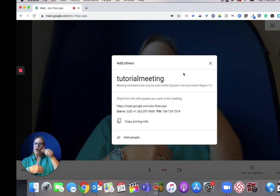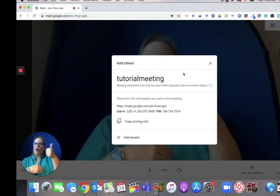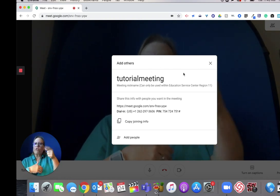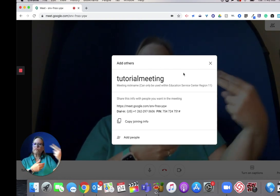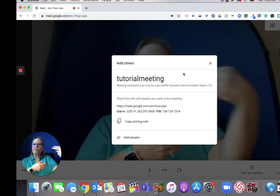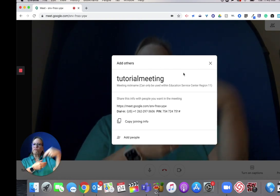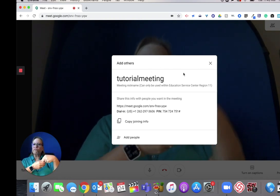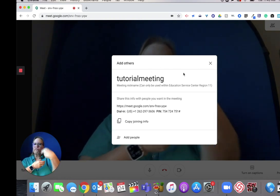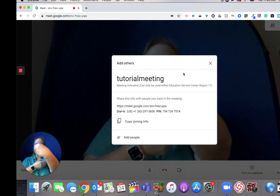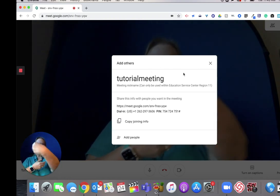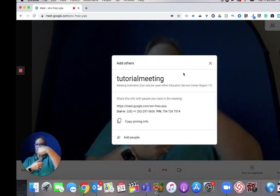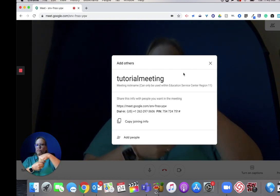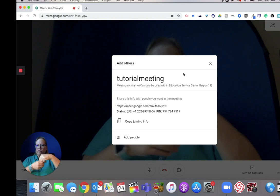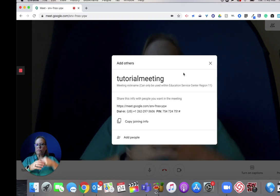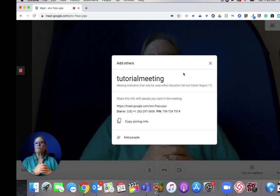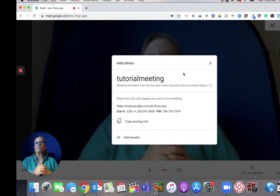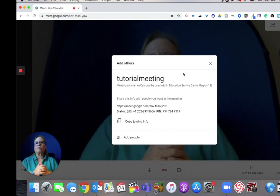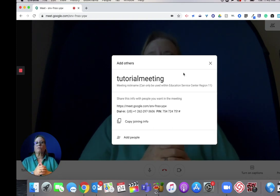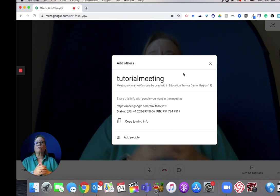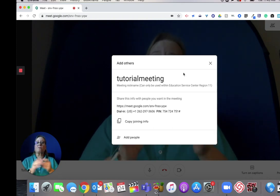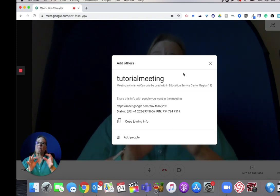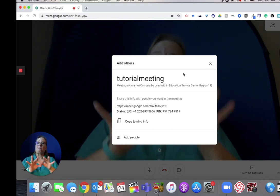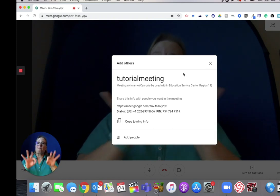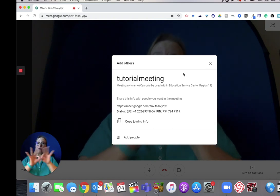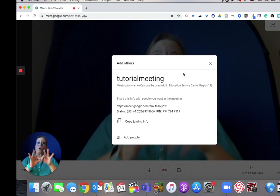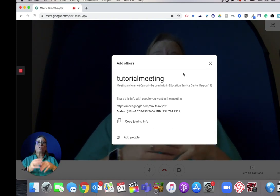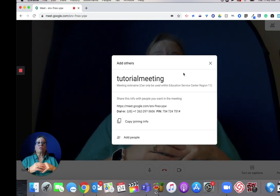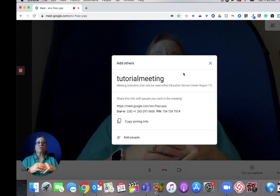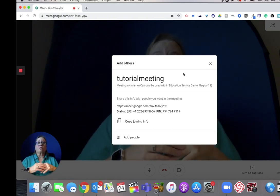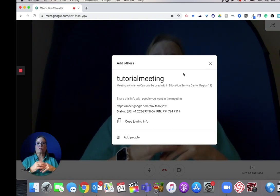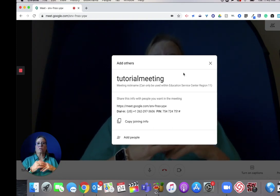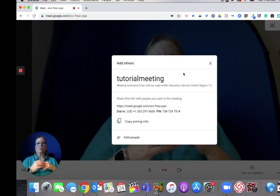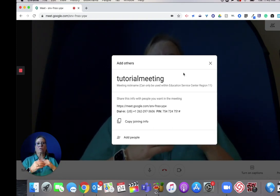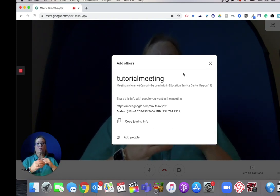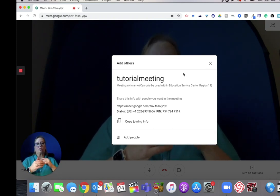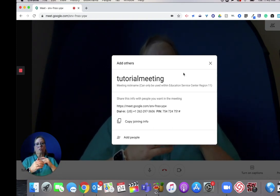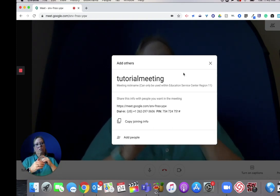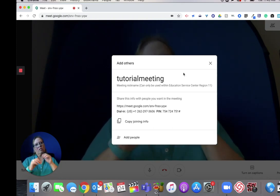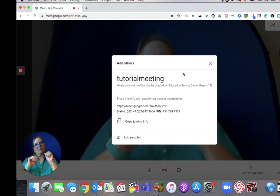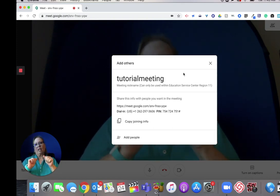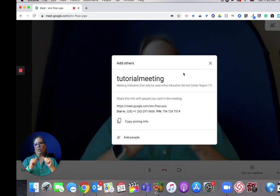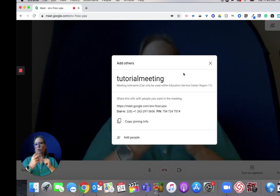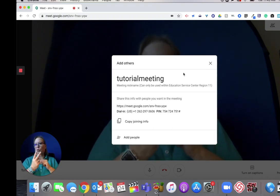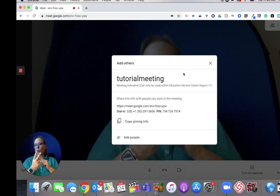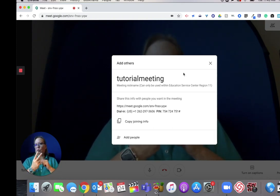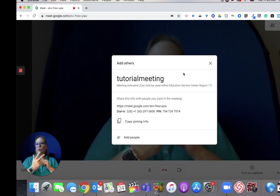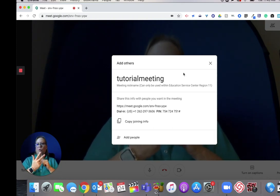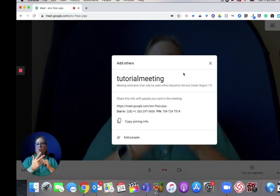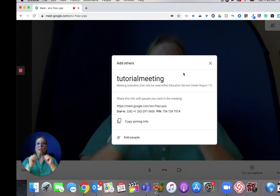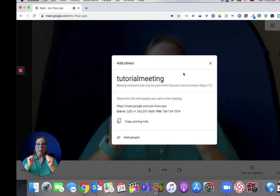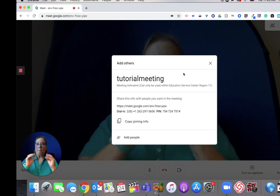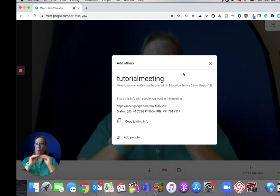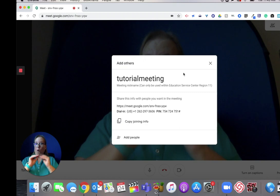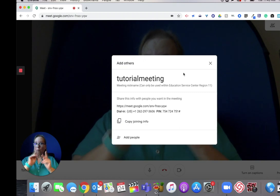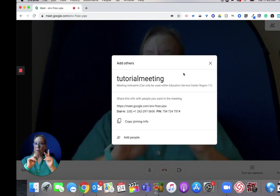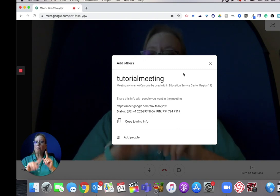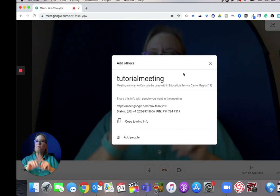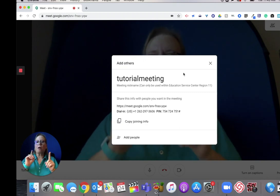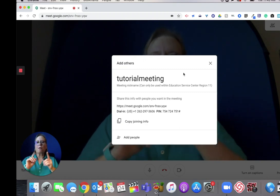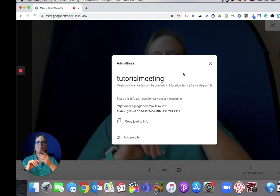Now I need to invite other people to join the meeting as well. It's important to consider that you can have two or